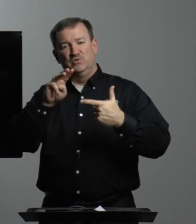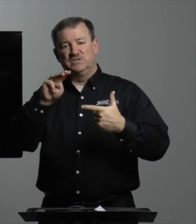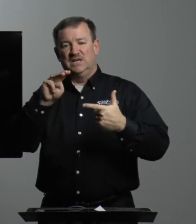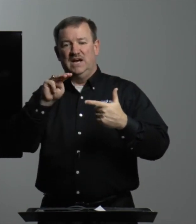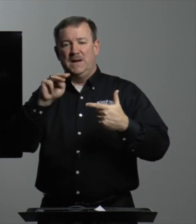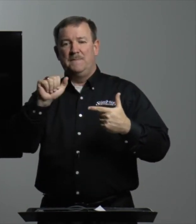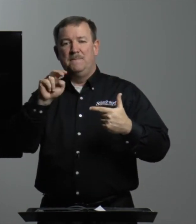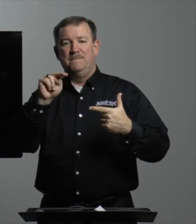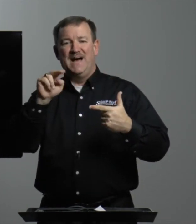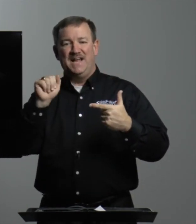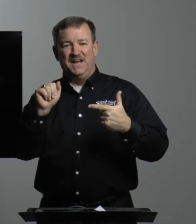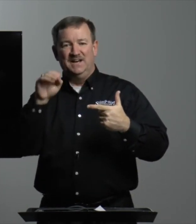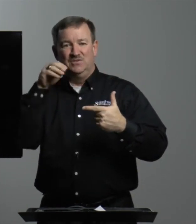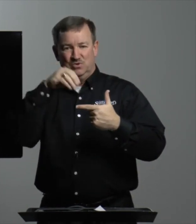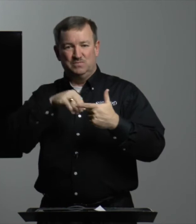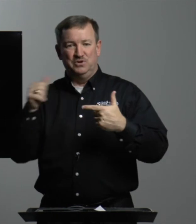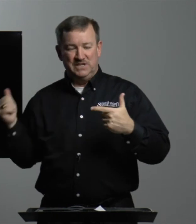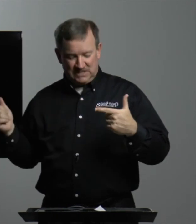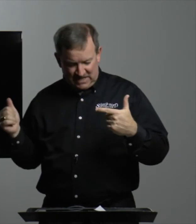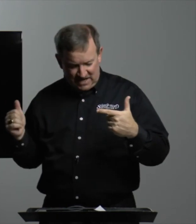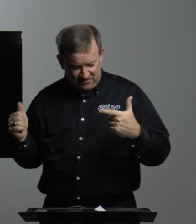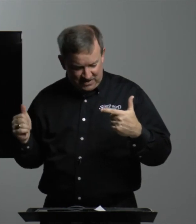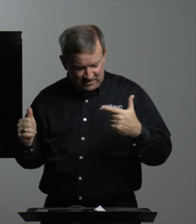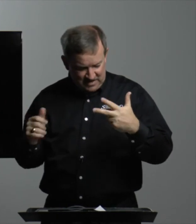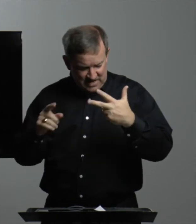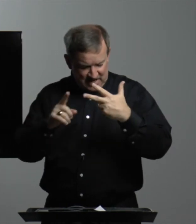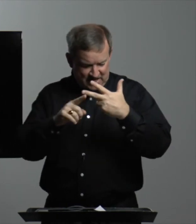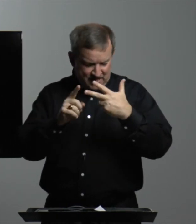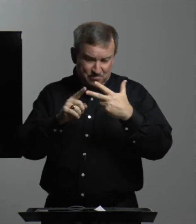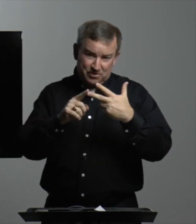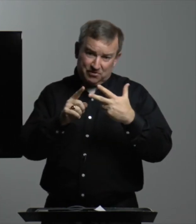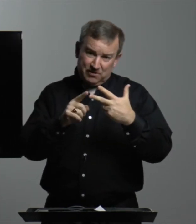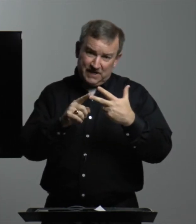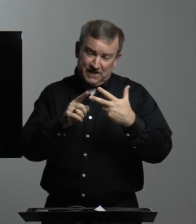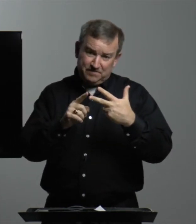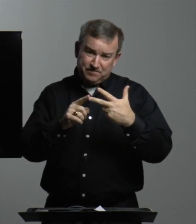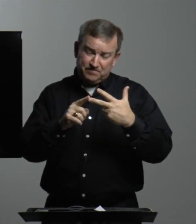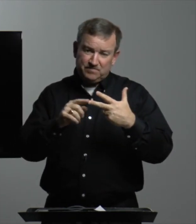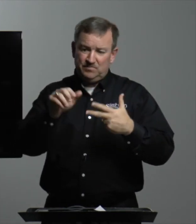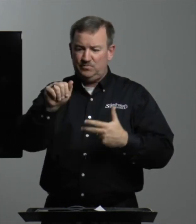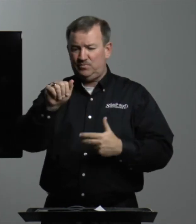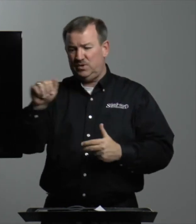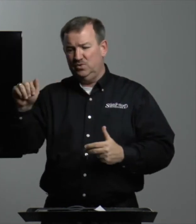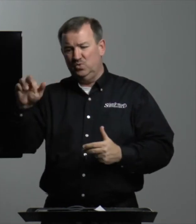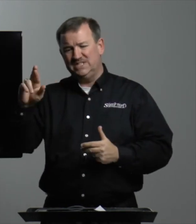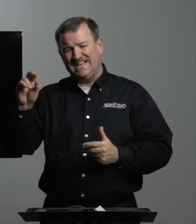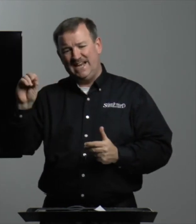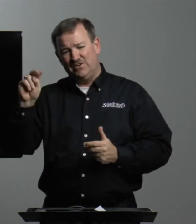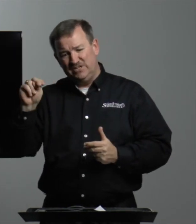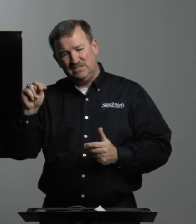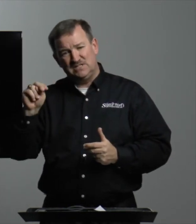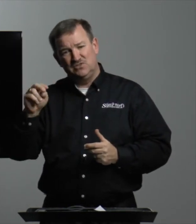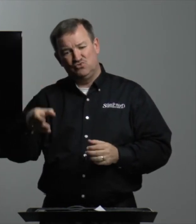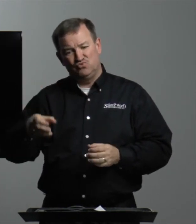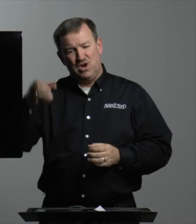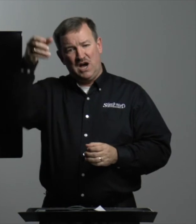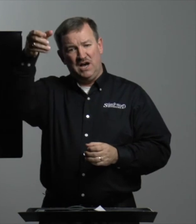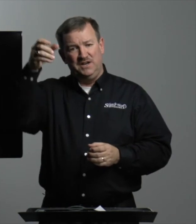there was a manna was put inside of there. And number three was Aaron's rod